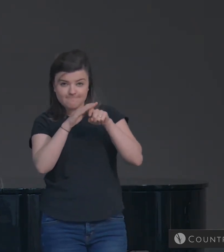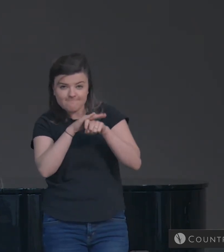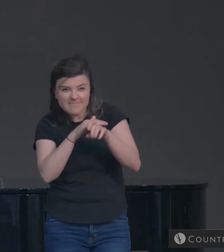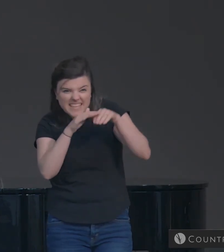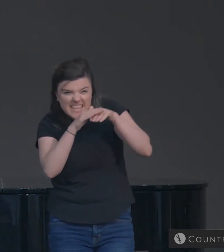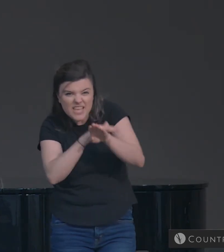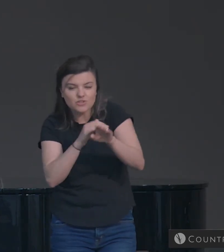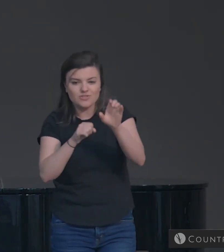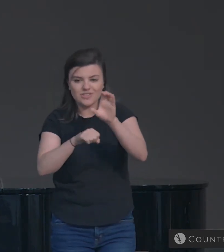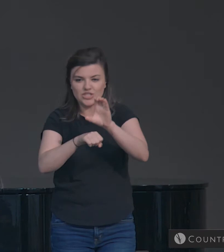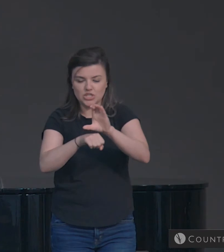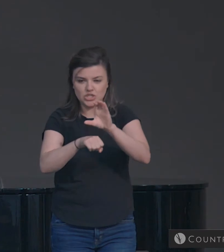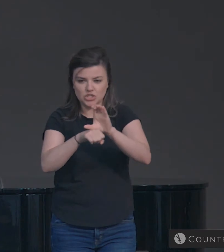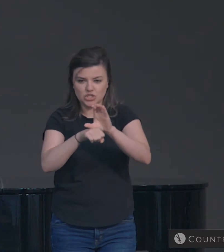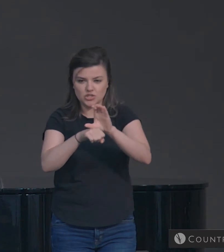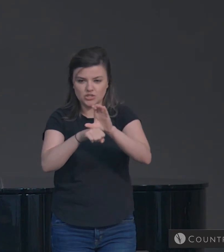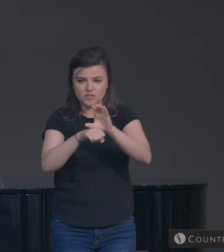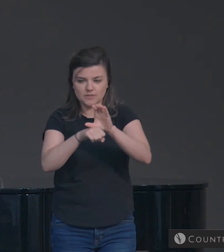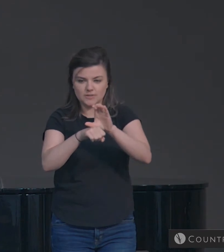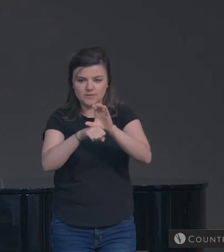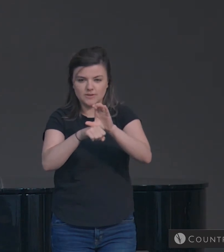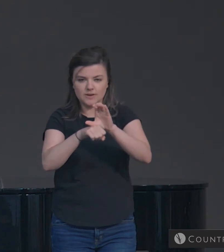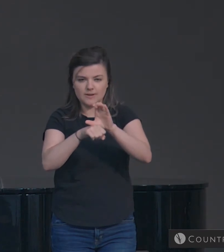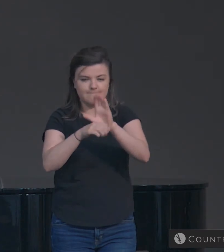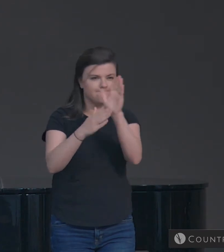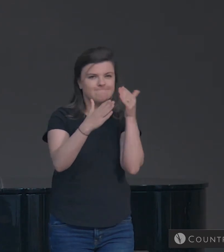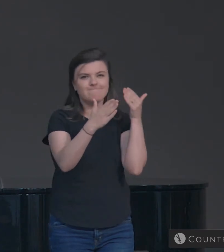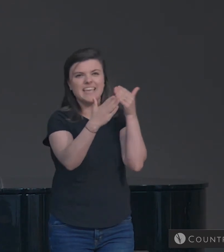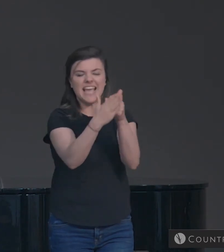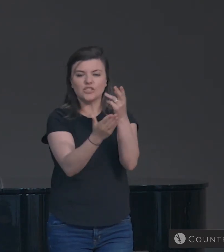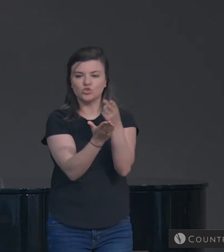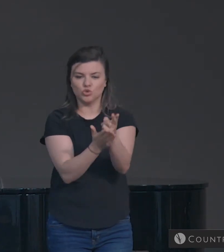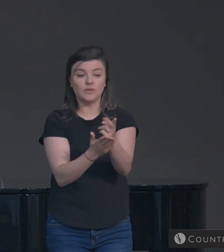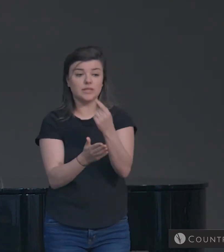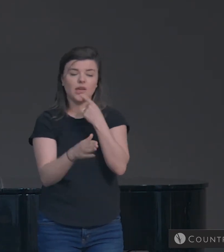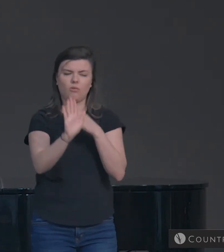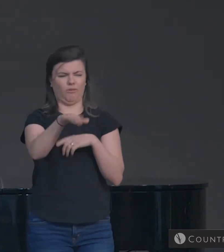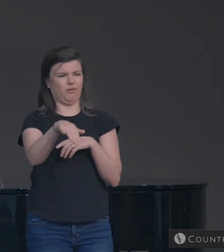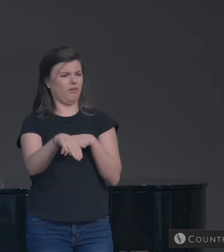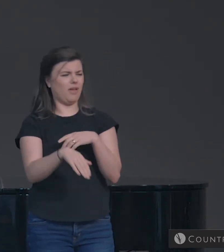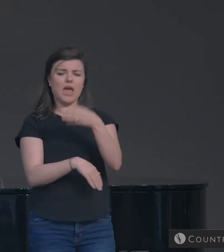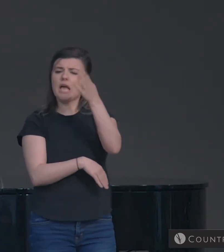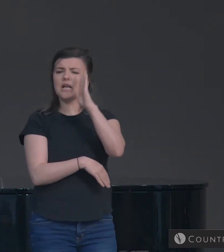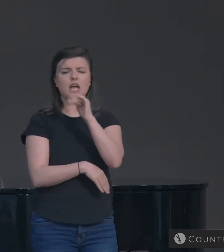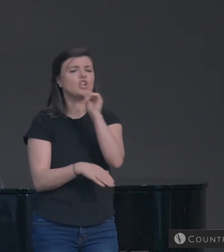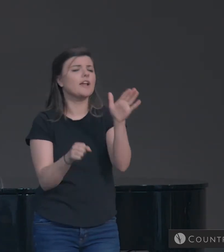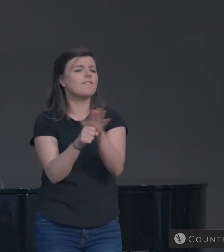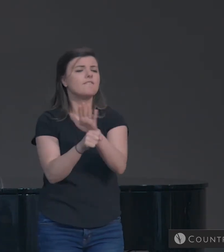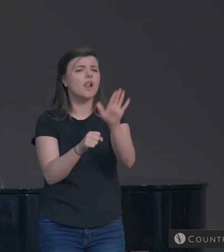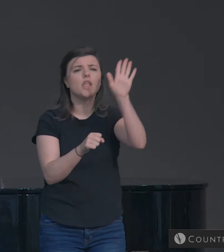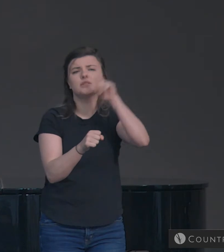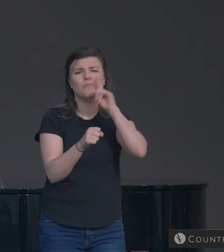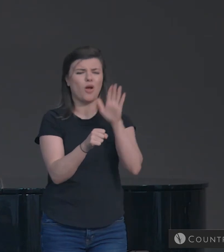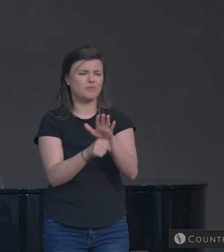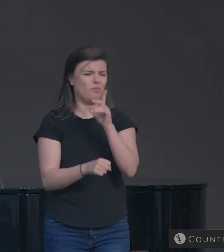and undermining truth. Saying that God's not going to fulfill what he promised.